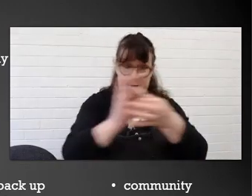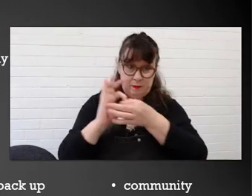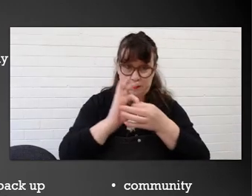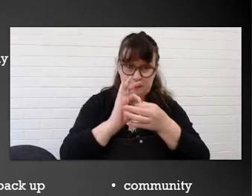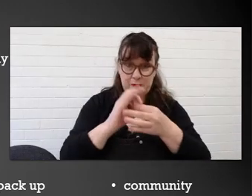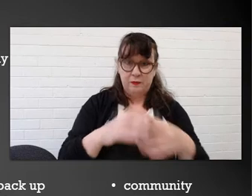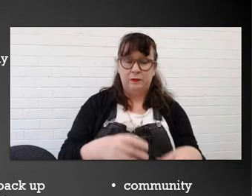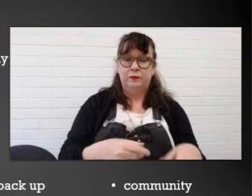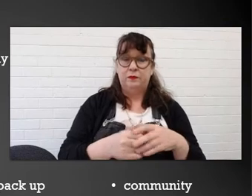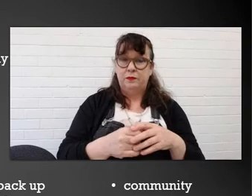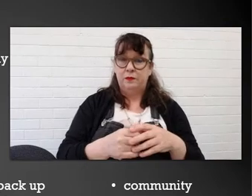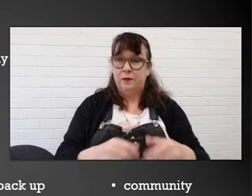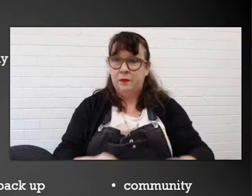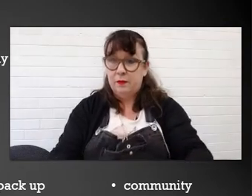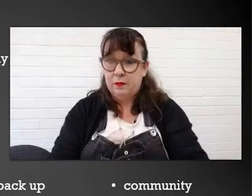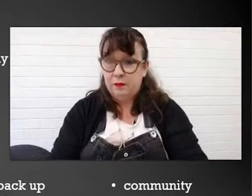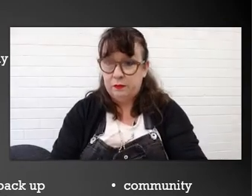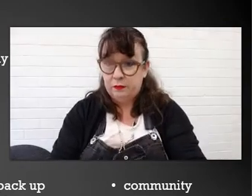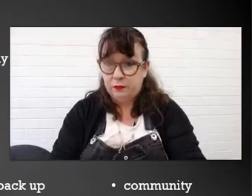Playing for community connection.